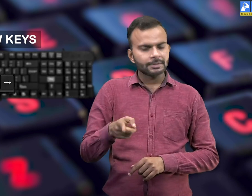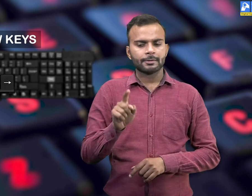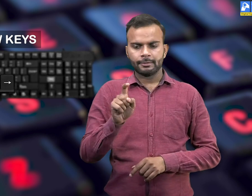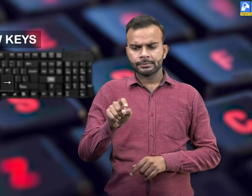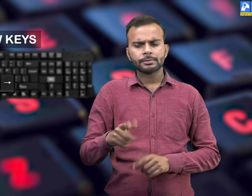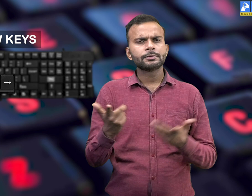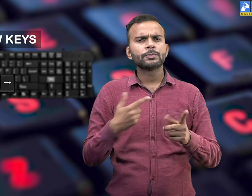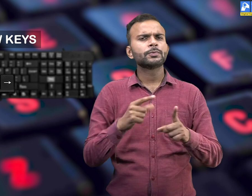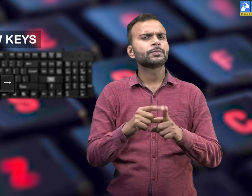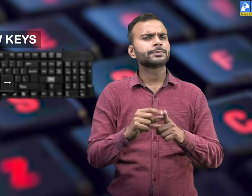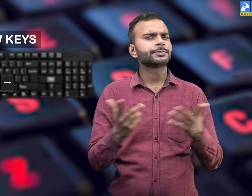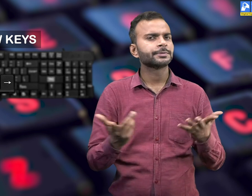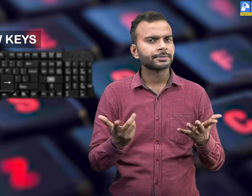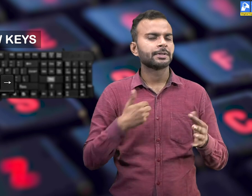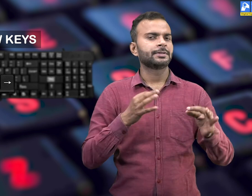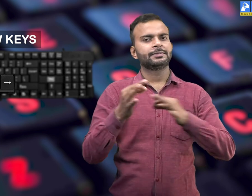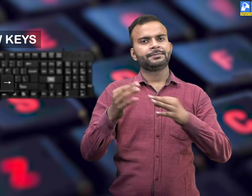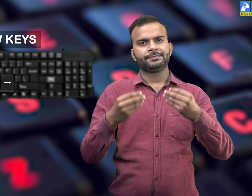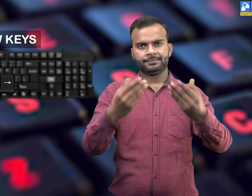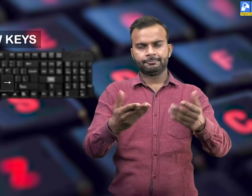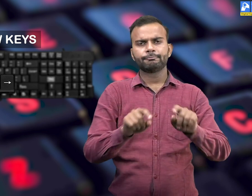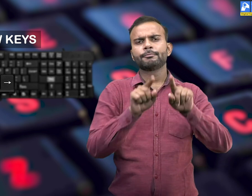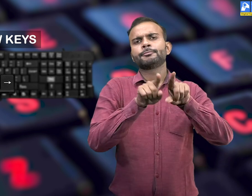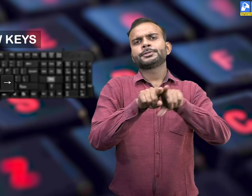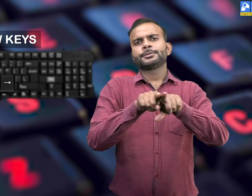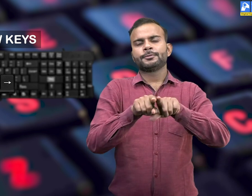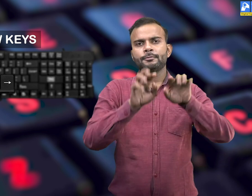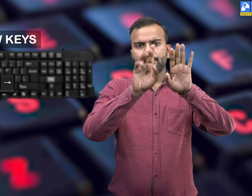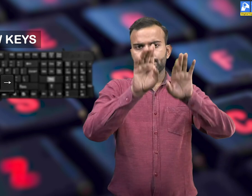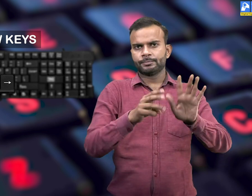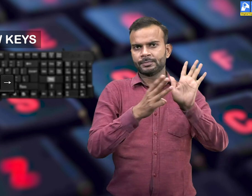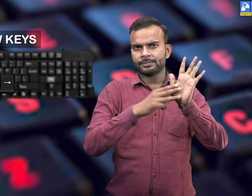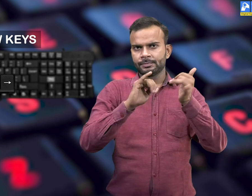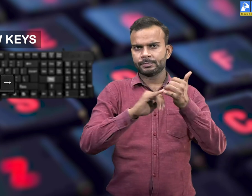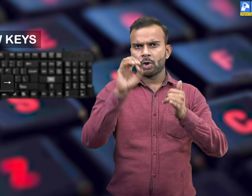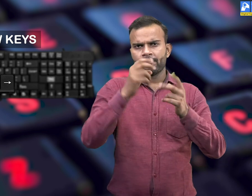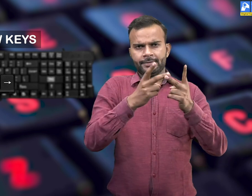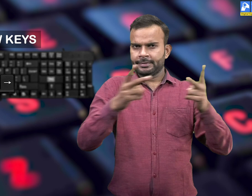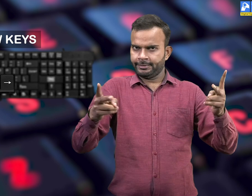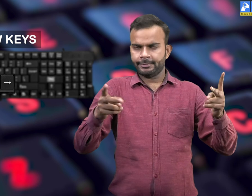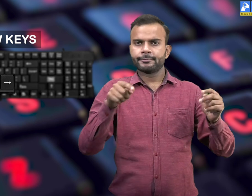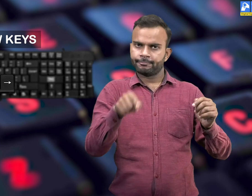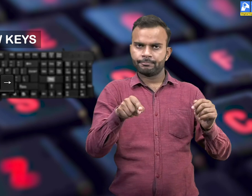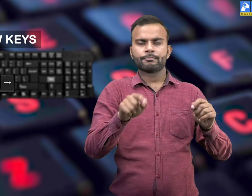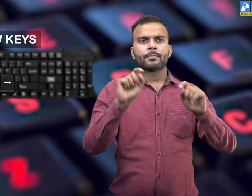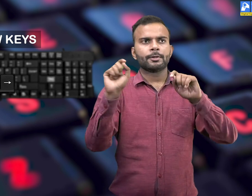down on the right side of the keyboard. They are called cursor control keys. These keys